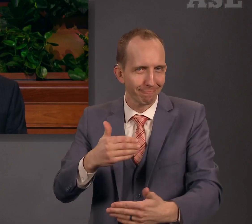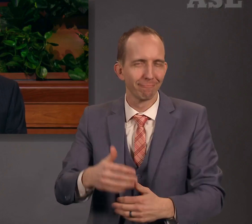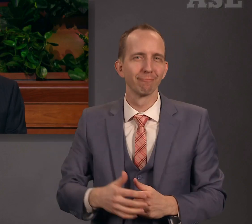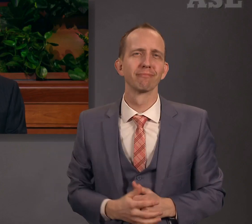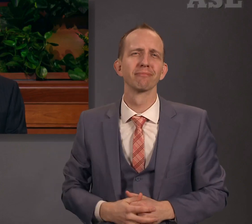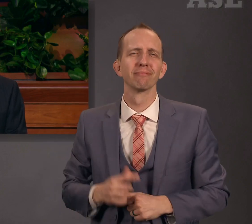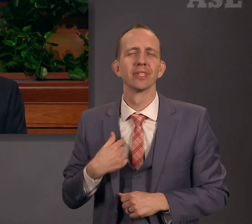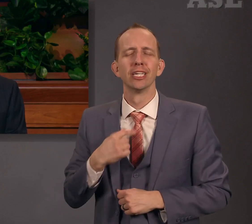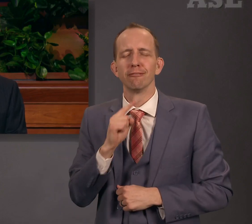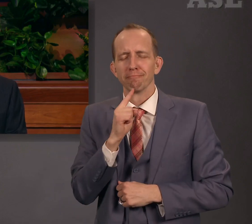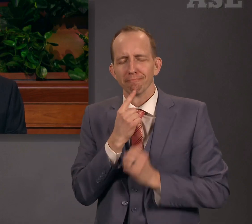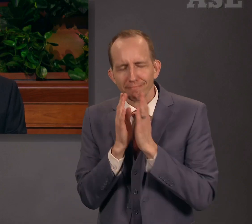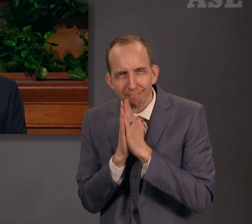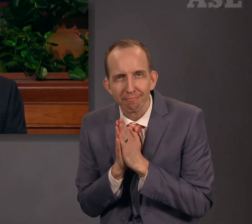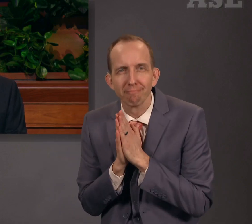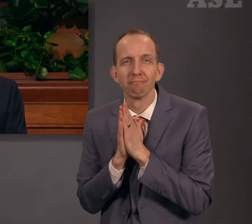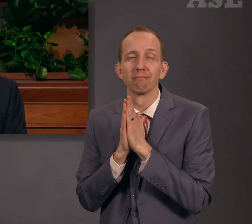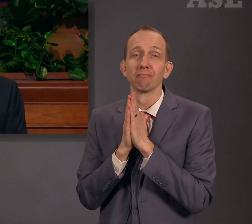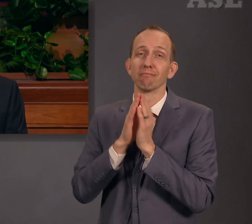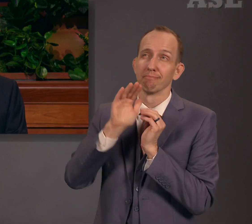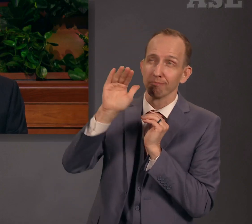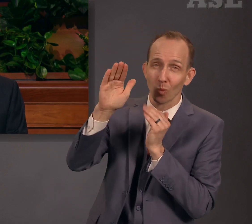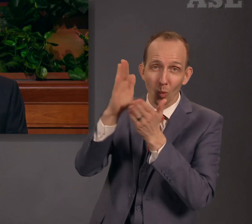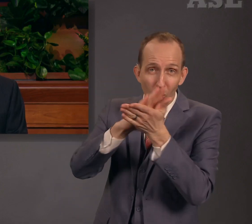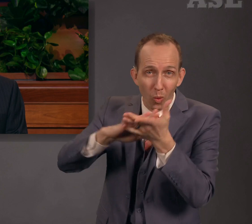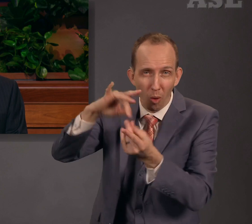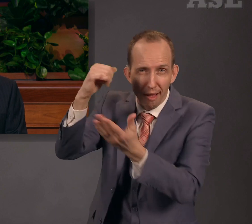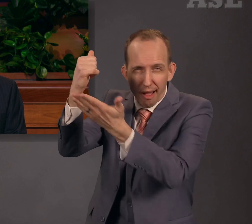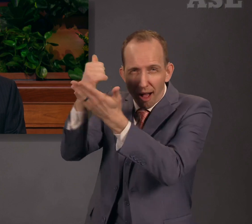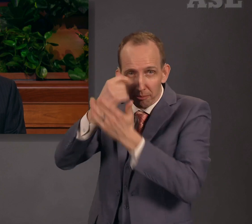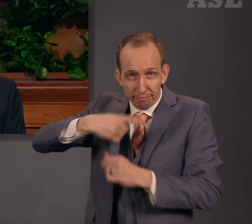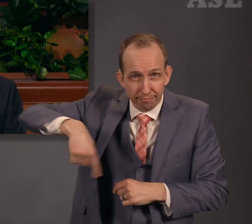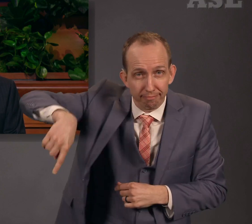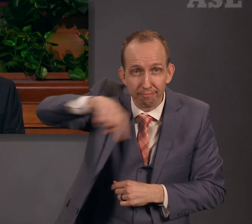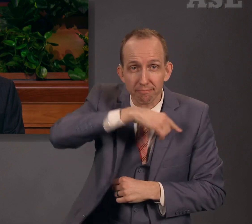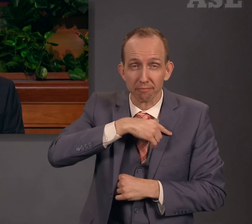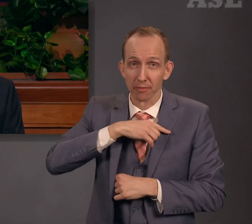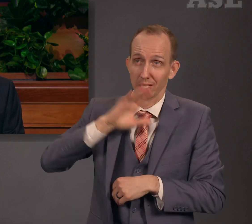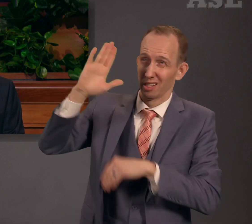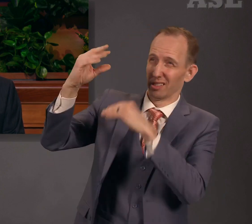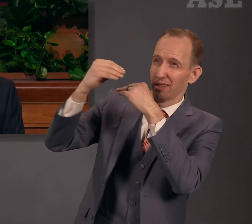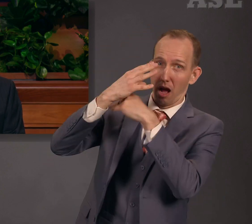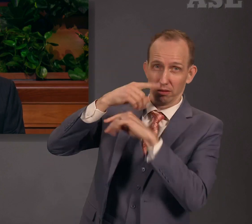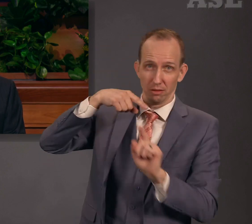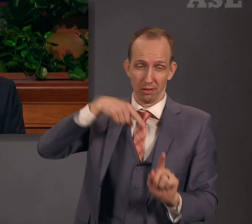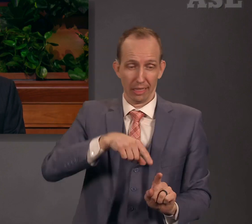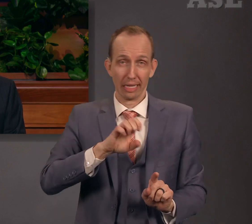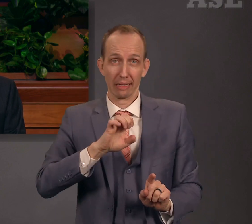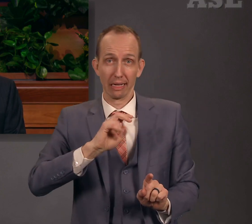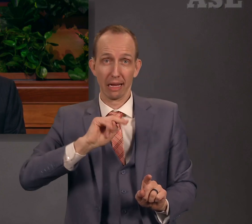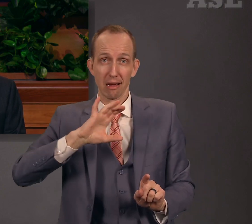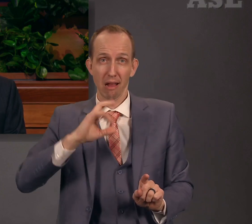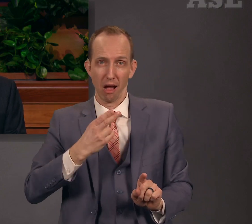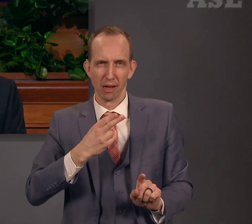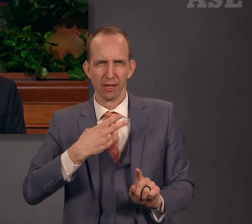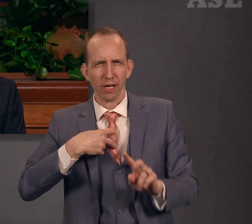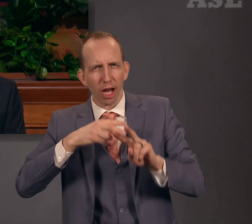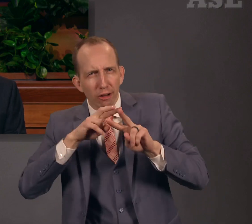of the Holy Ghost as we consider together the counsel given to Enoch by the Lord and what it can mean for